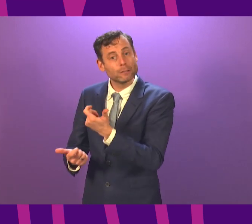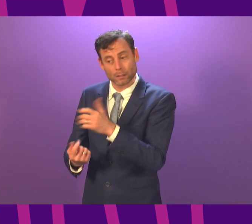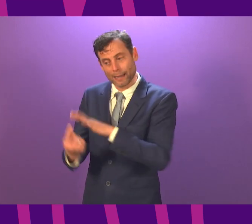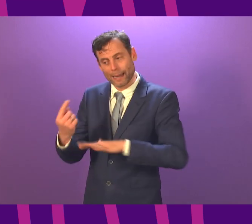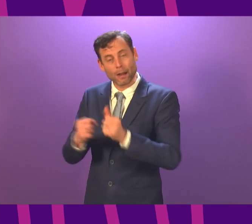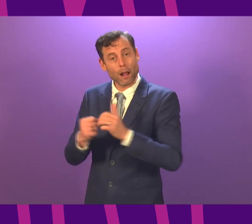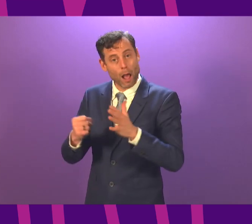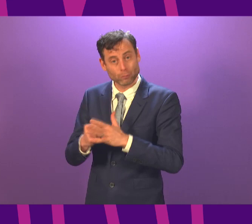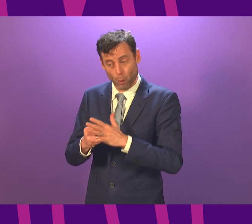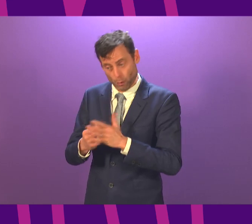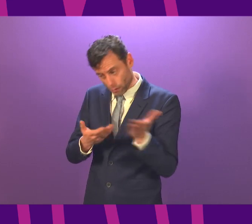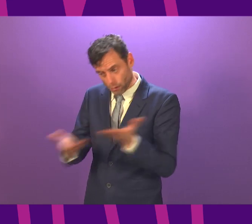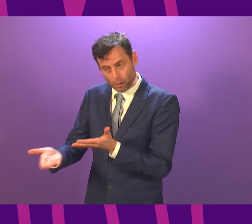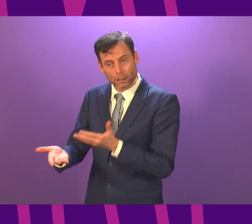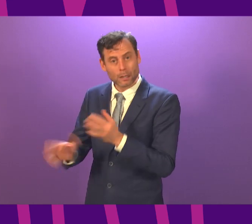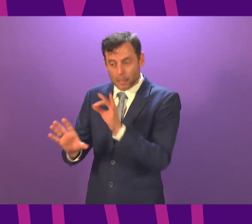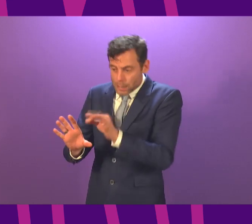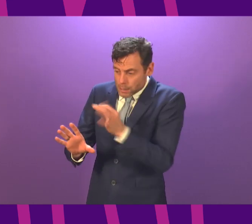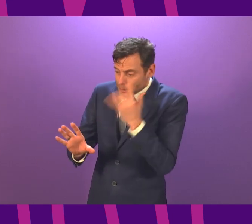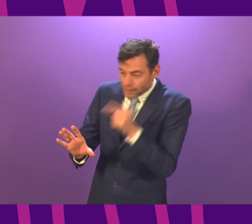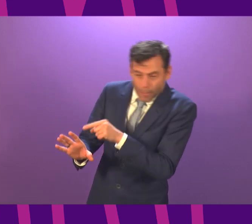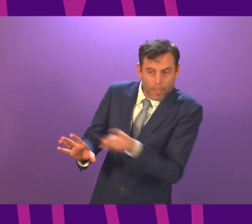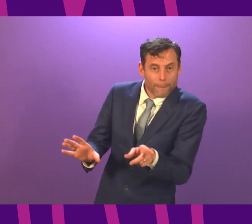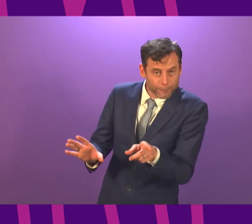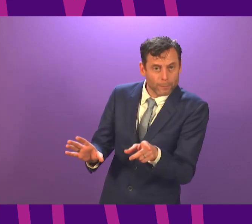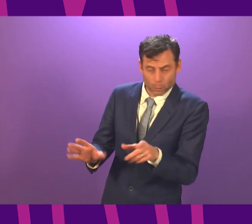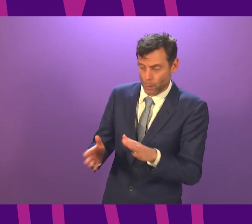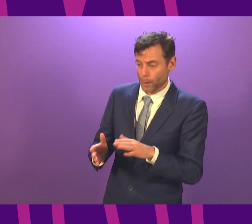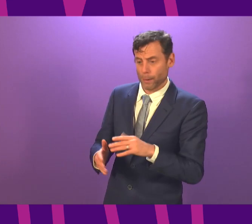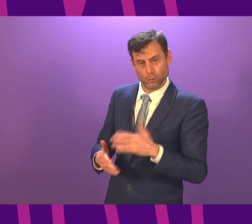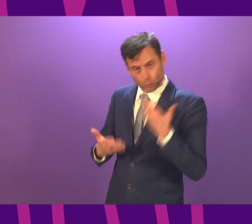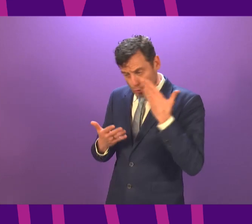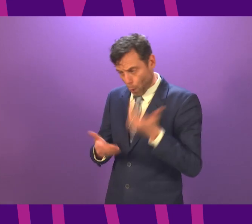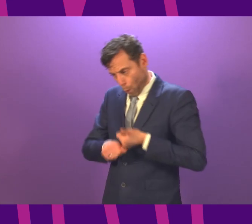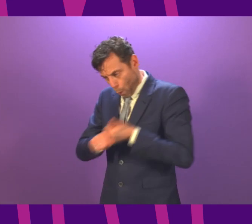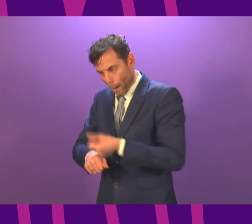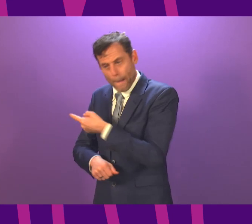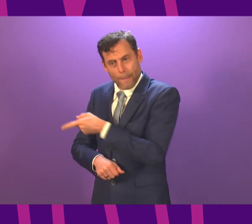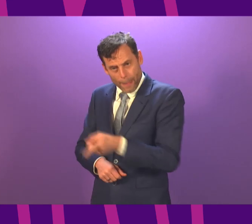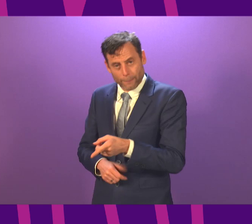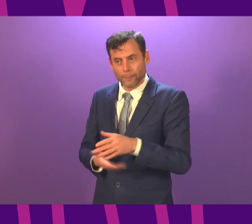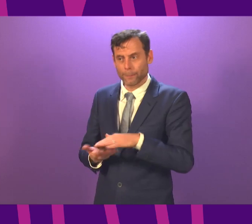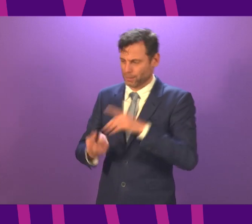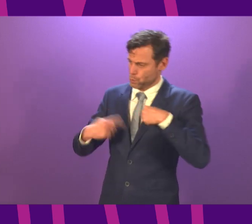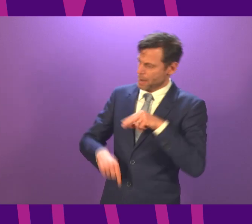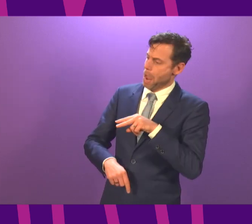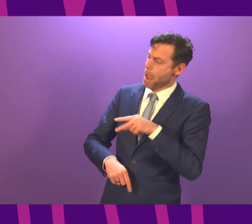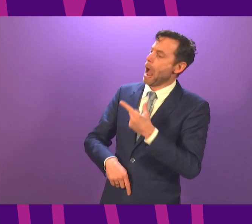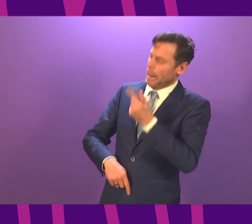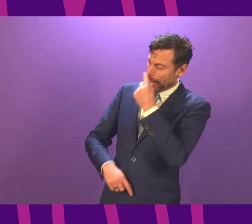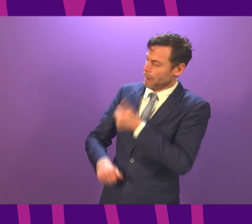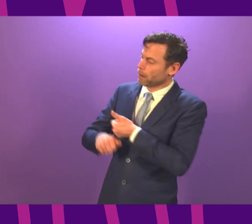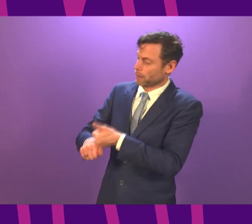country and help us inspire confidence in our vaccine programme too. First Minister. I firstly want to pay tribute to the